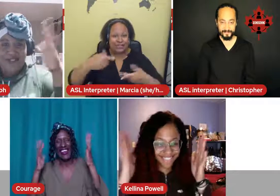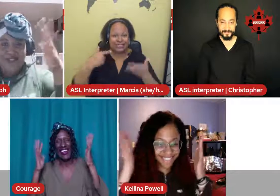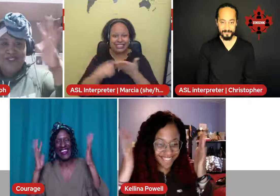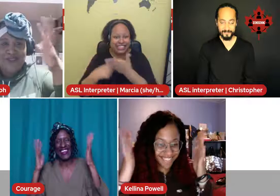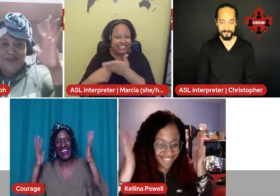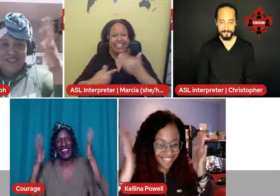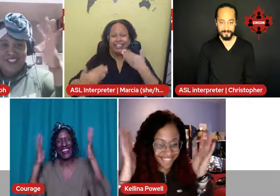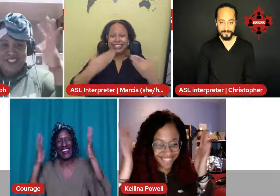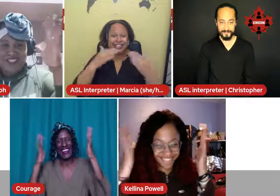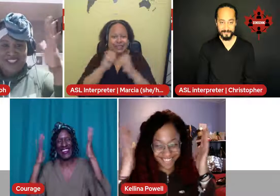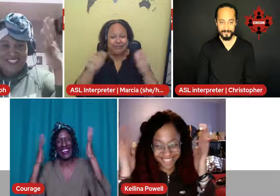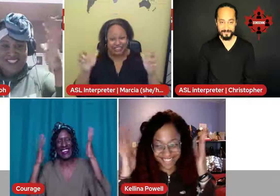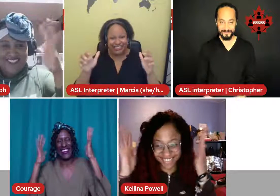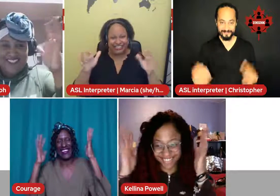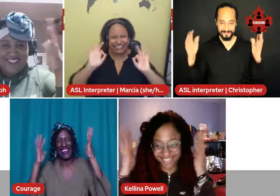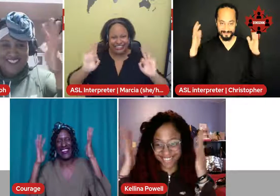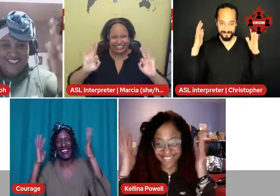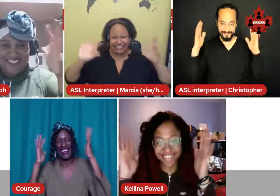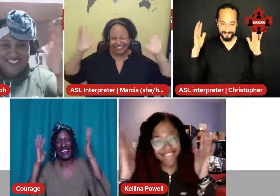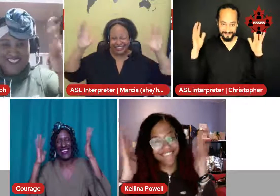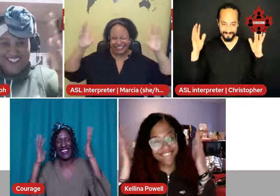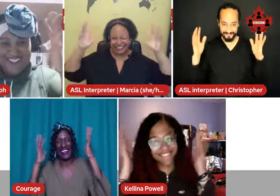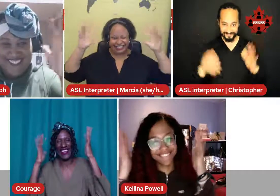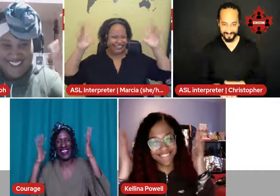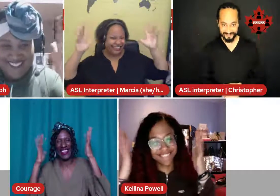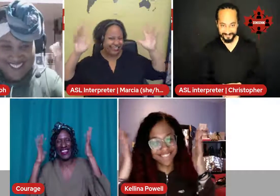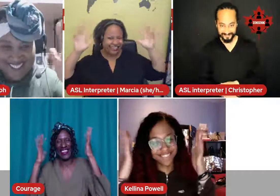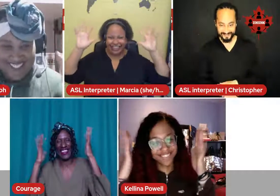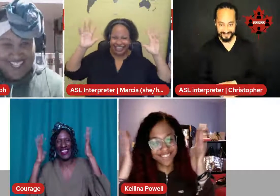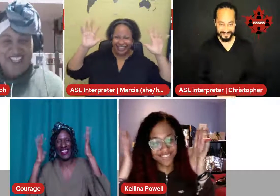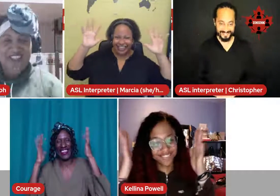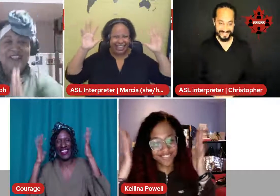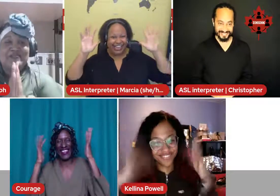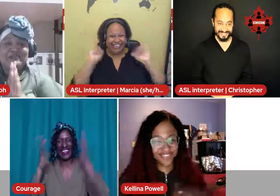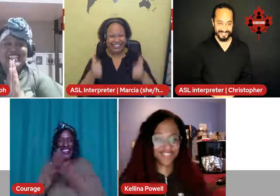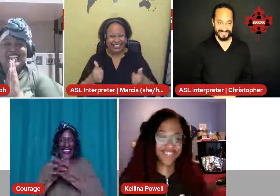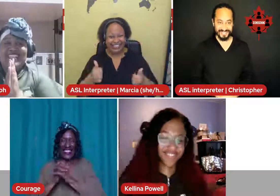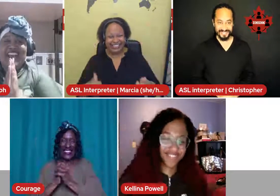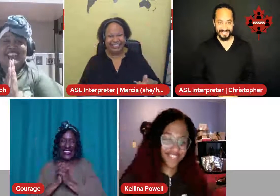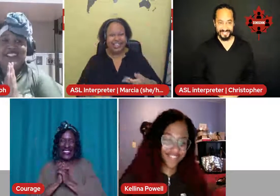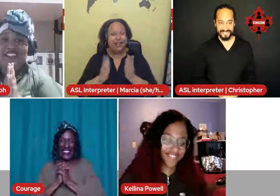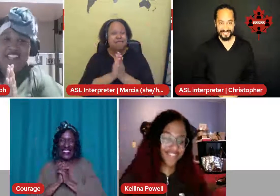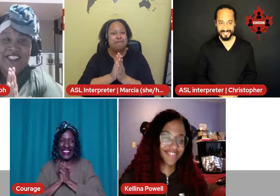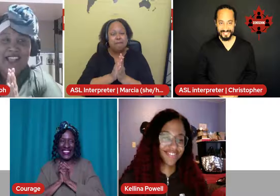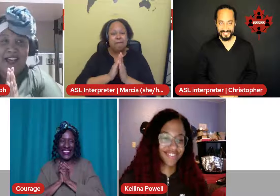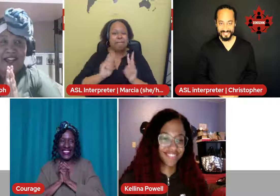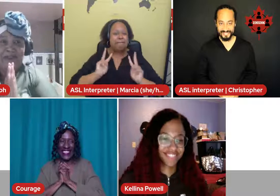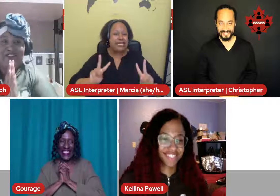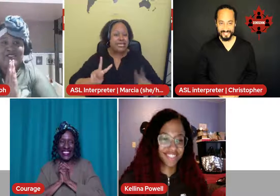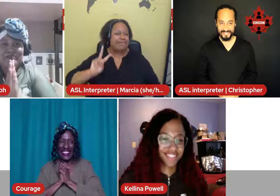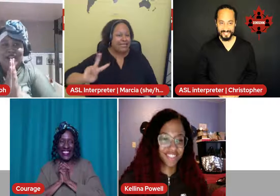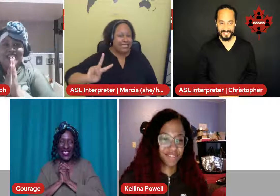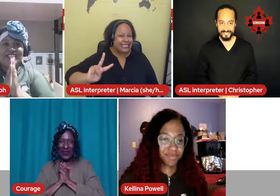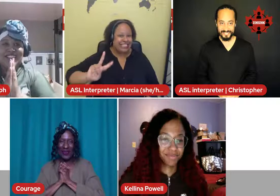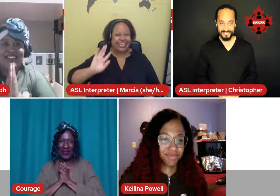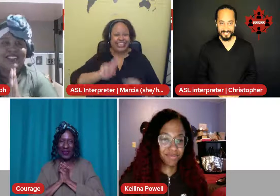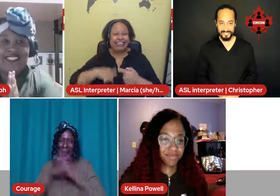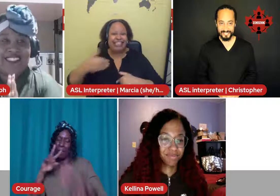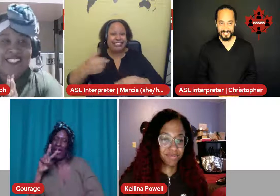so much. Thank you so Peace. Until next time, everyone. Until the